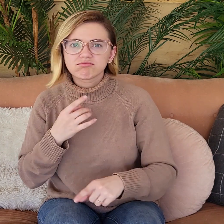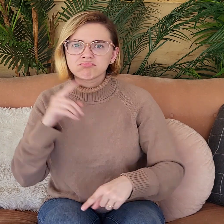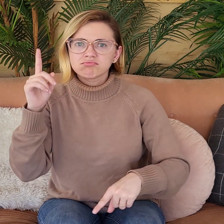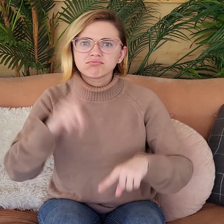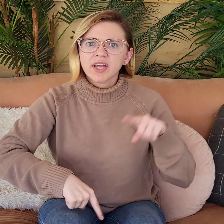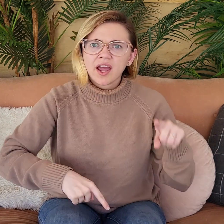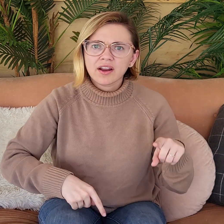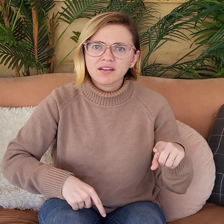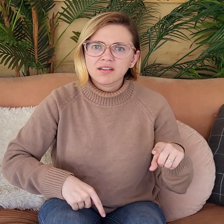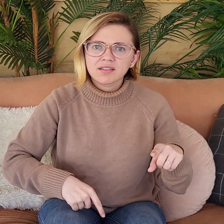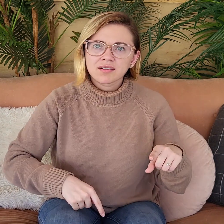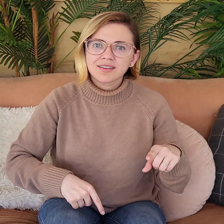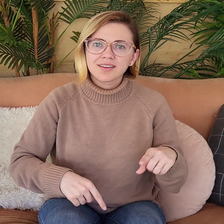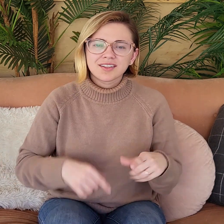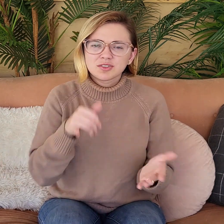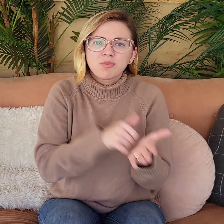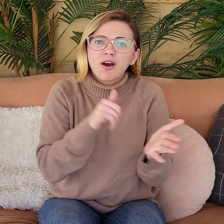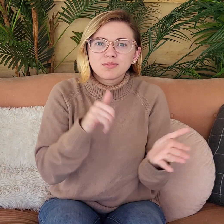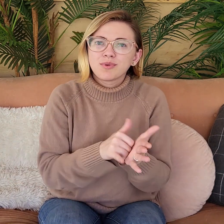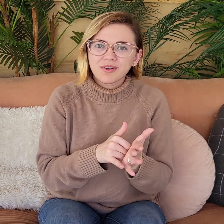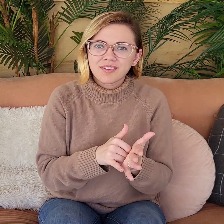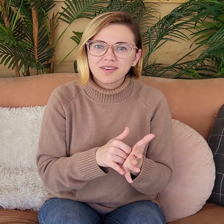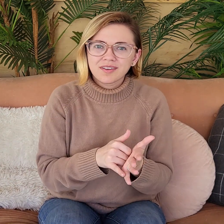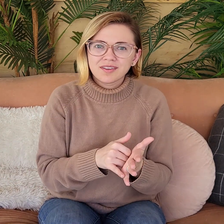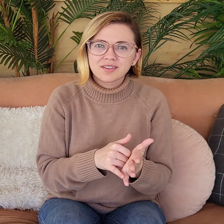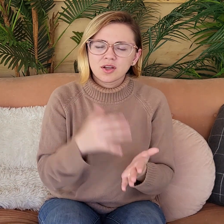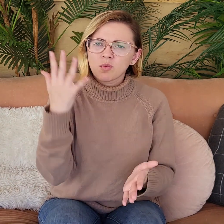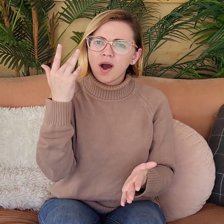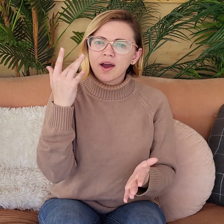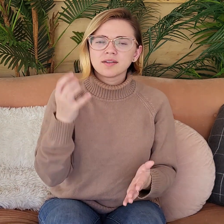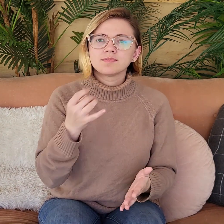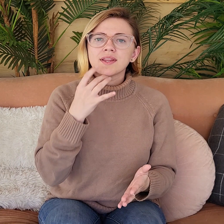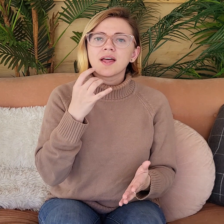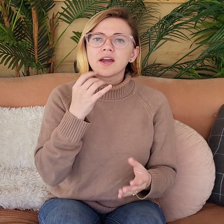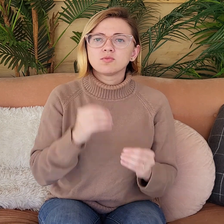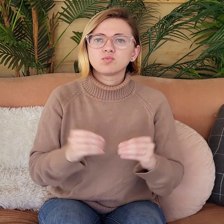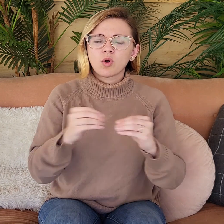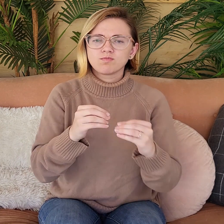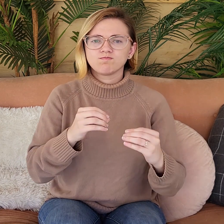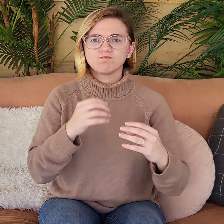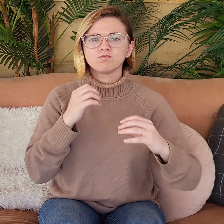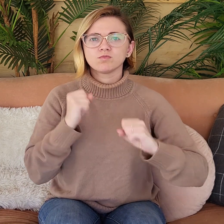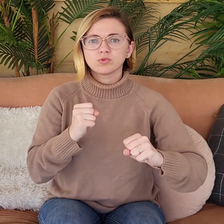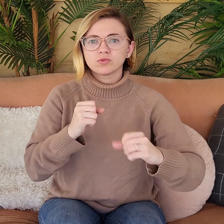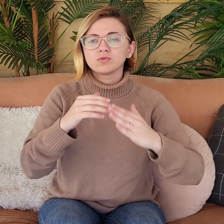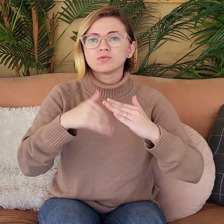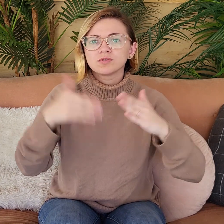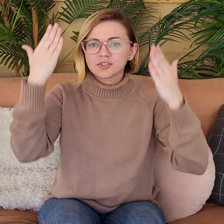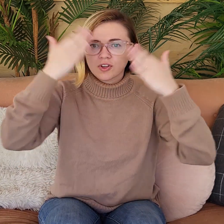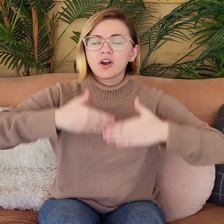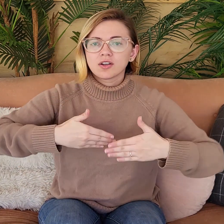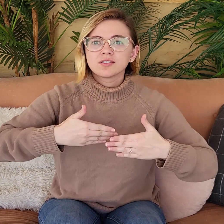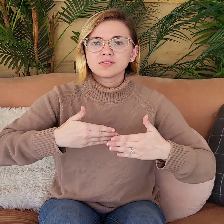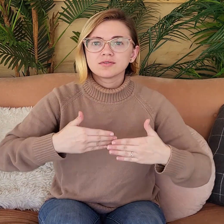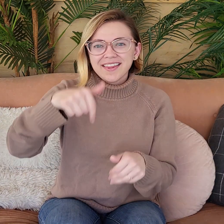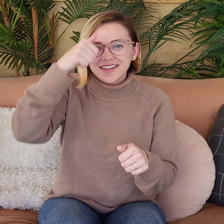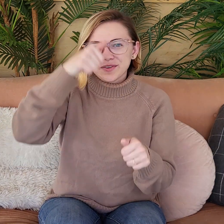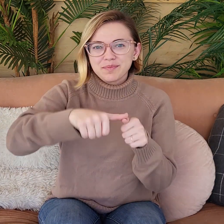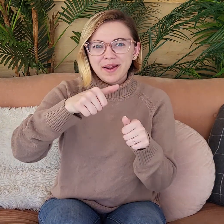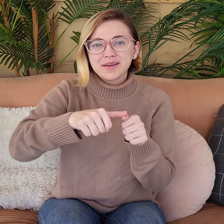Now, can the darkness beat the light? It can't. It's impossible. That is because the light is stronger